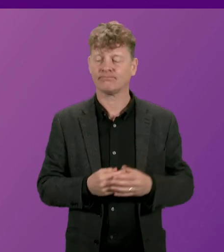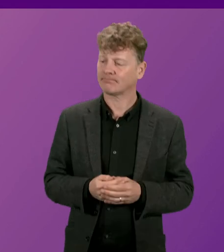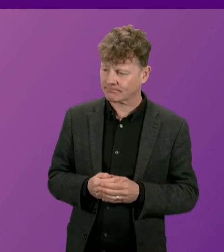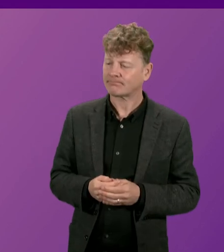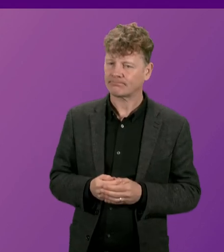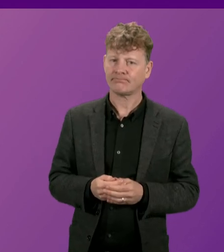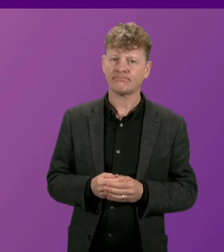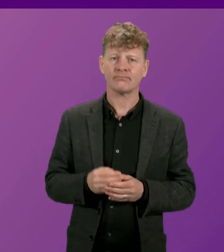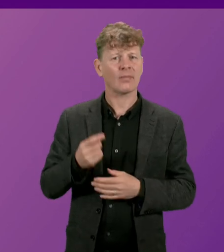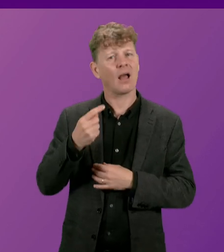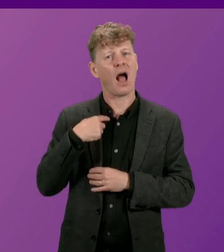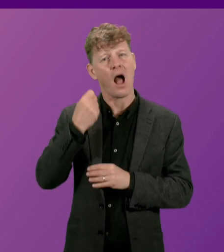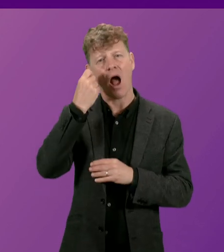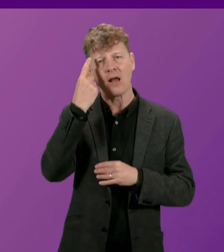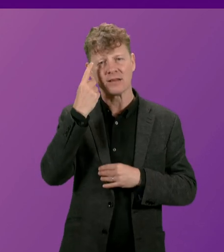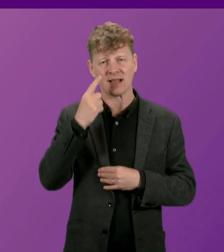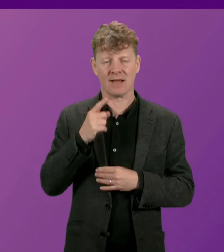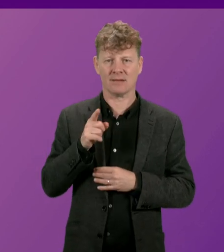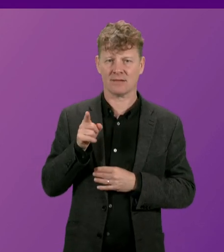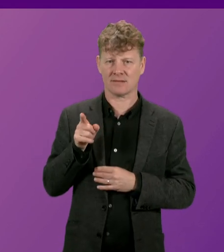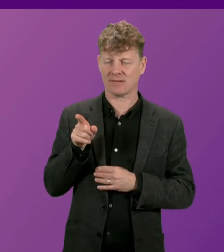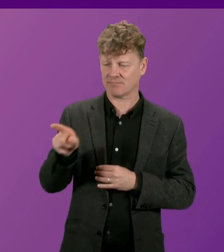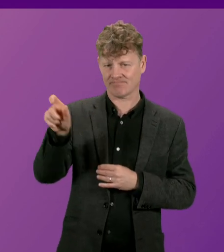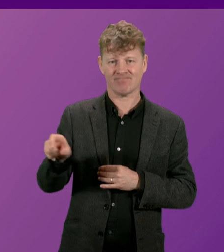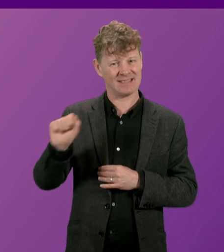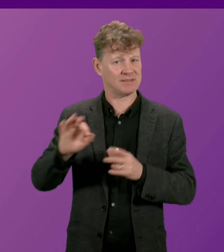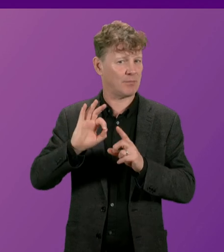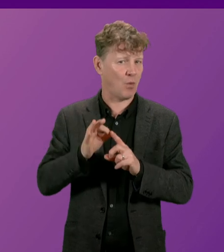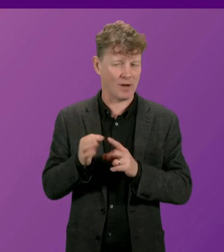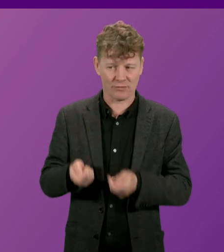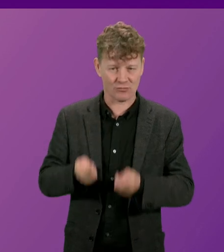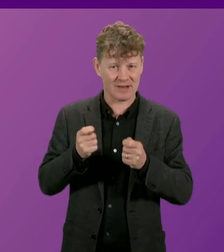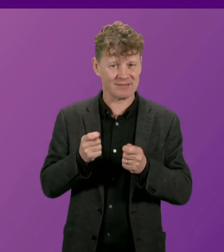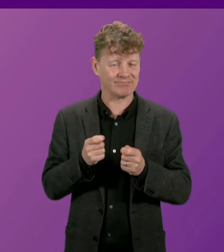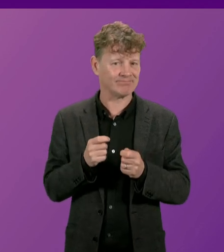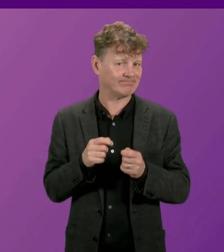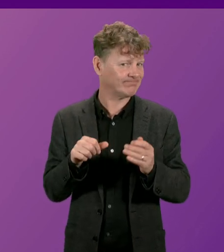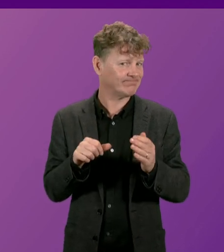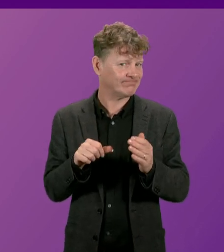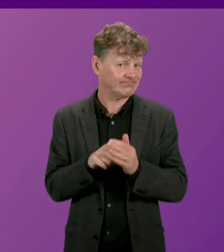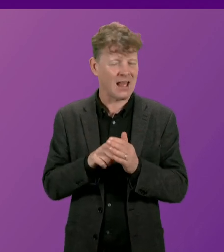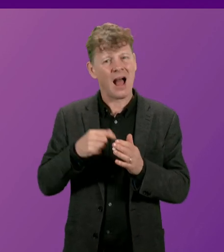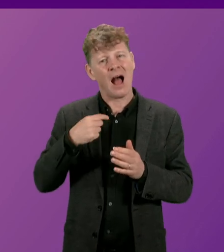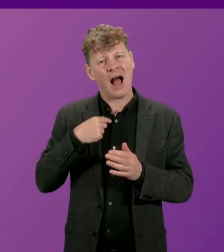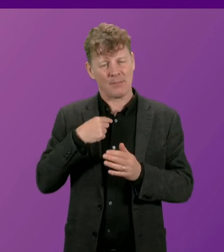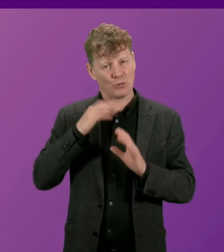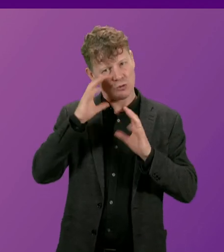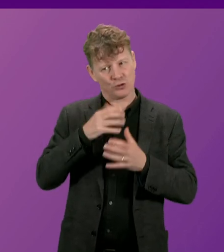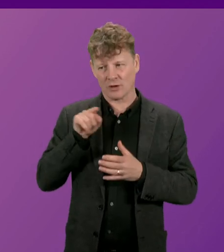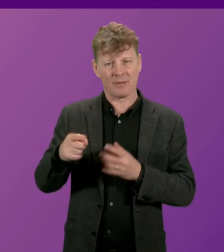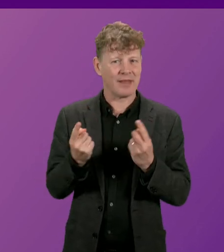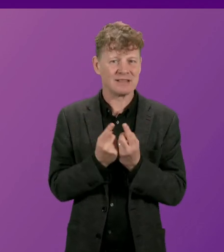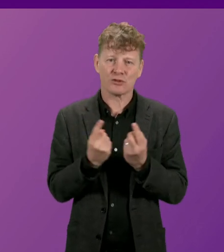I understand the significance of the point that Mr Halker-Johnston raises with me, and obviously I'm particularly concerned about this issue because